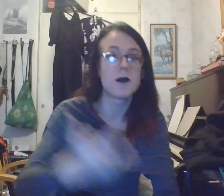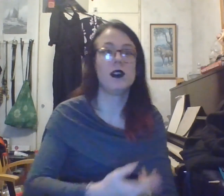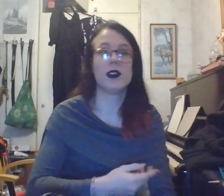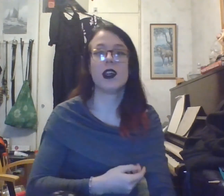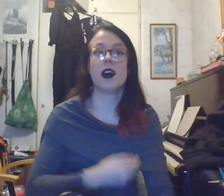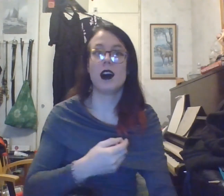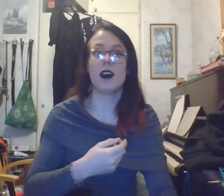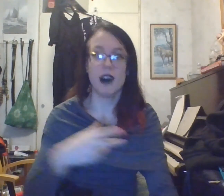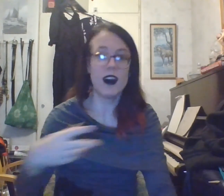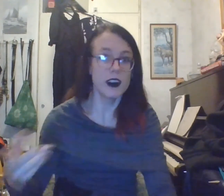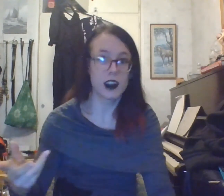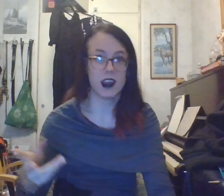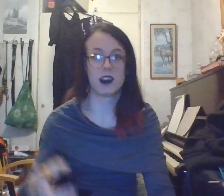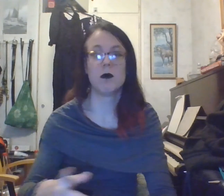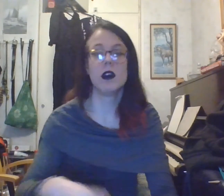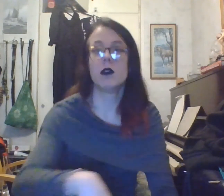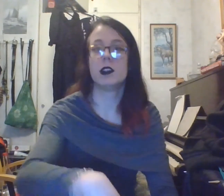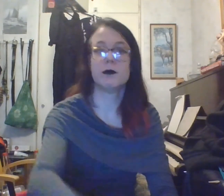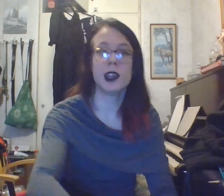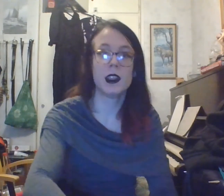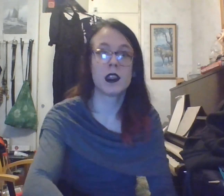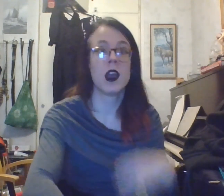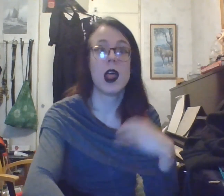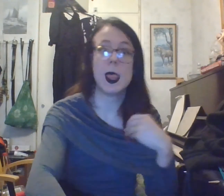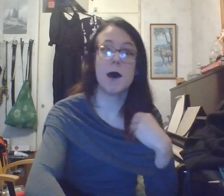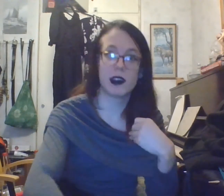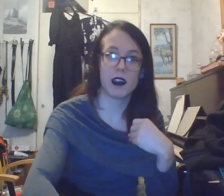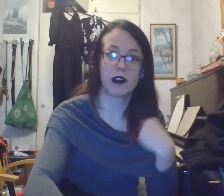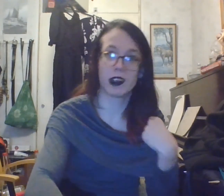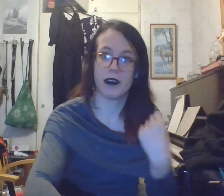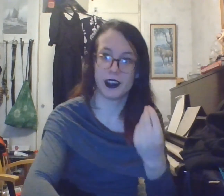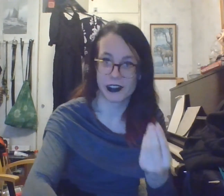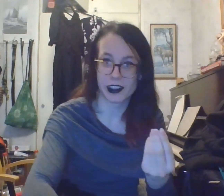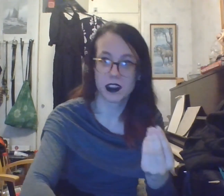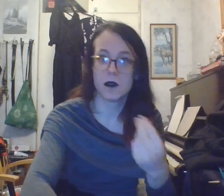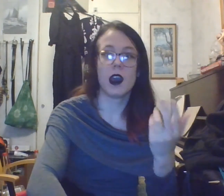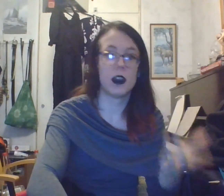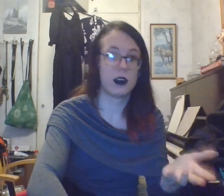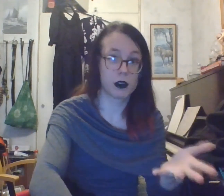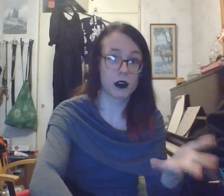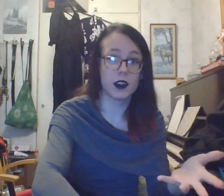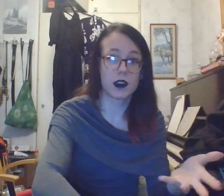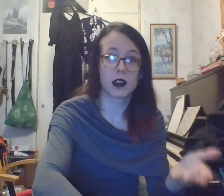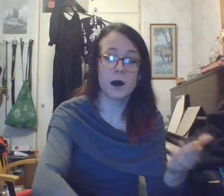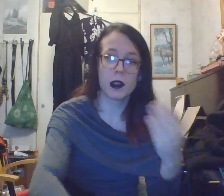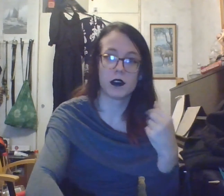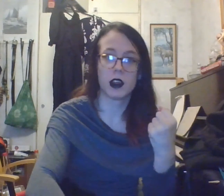of onochism, which means liberty for the individuals. The greatest example of this would